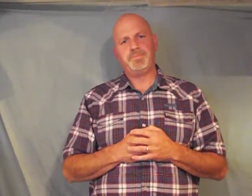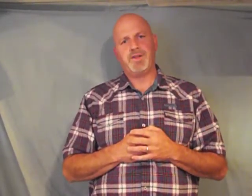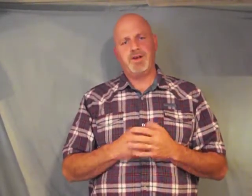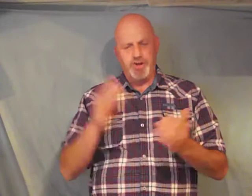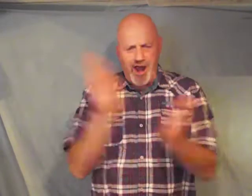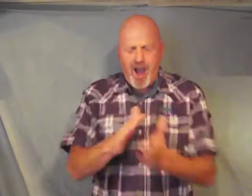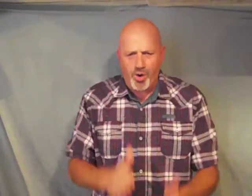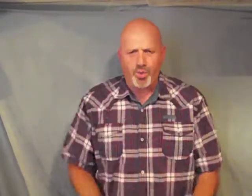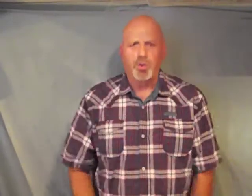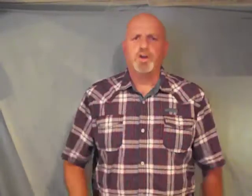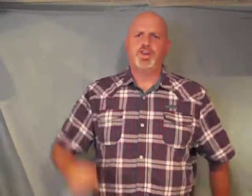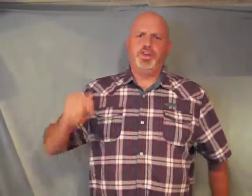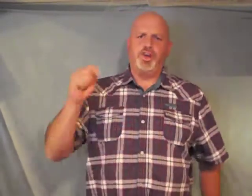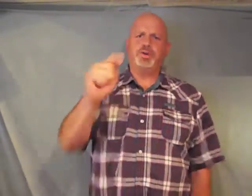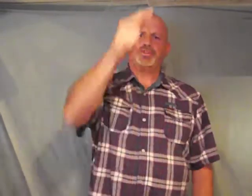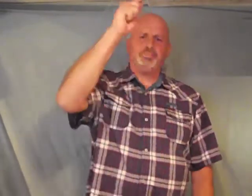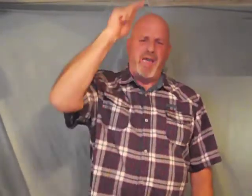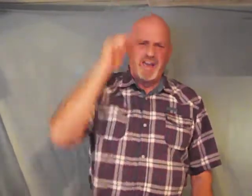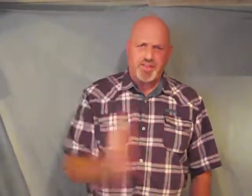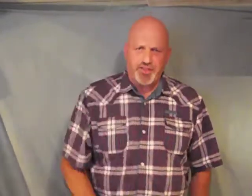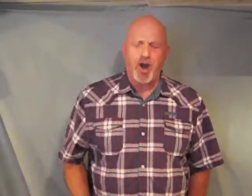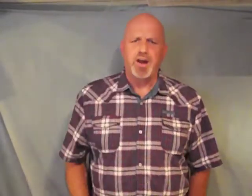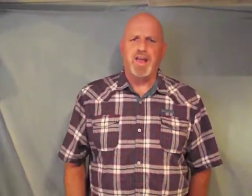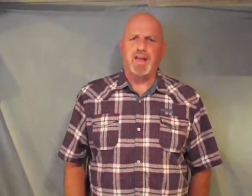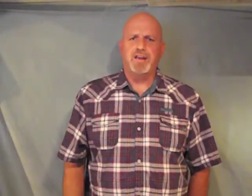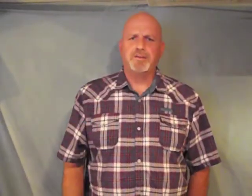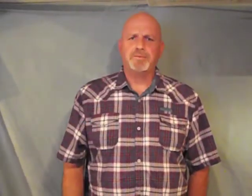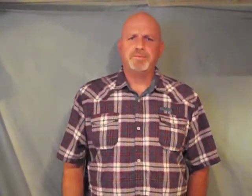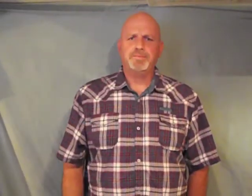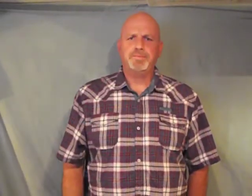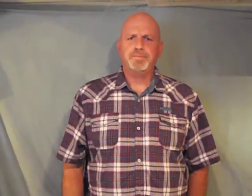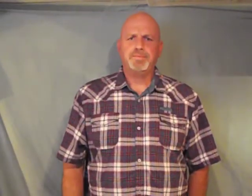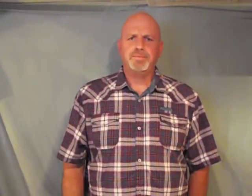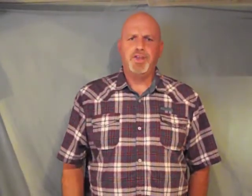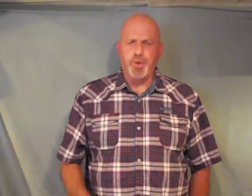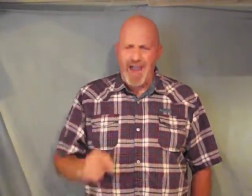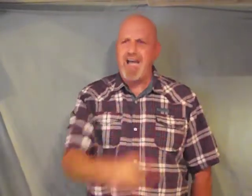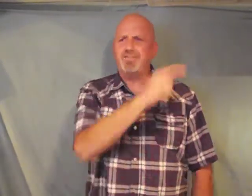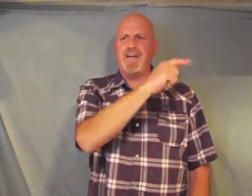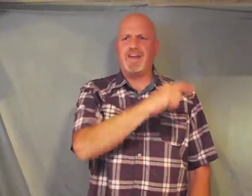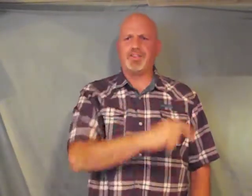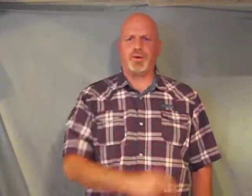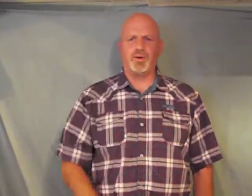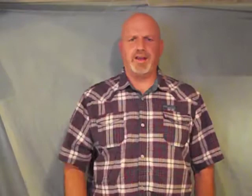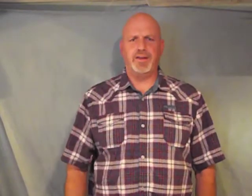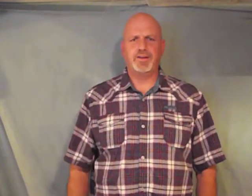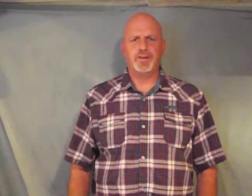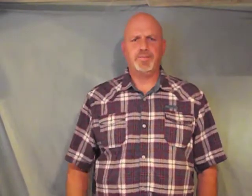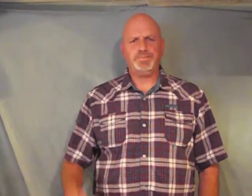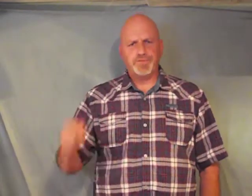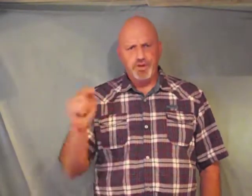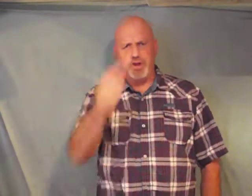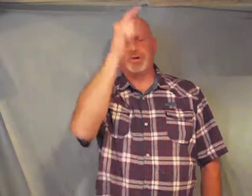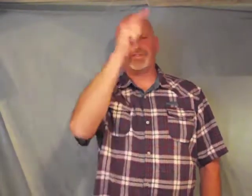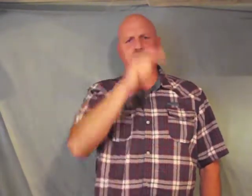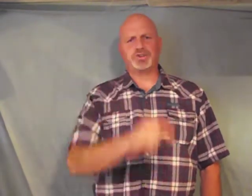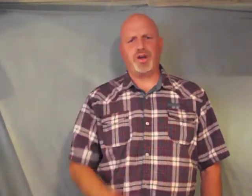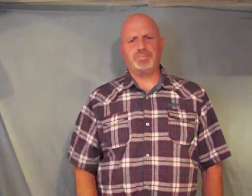no you speak authority you have that authority use the scripture